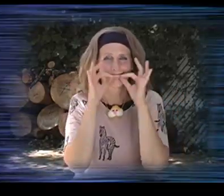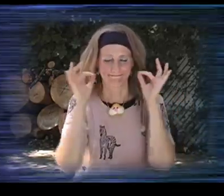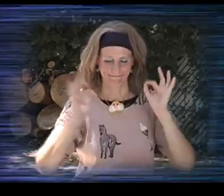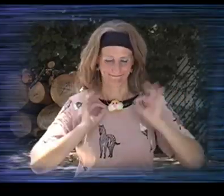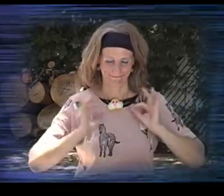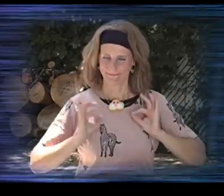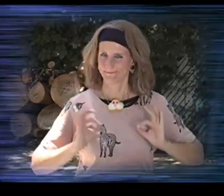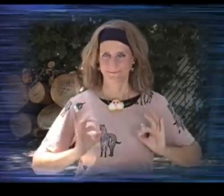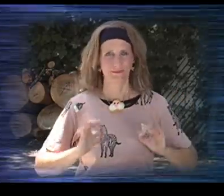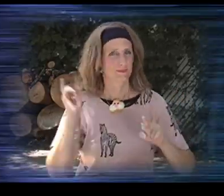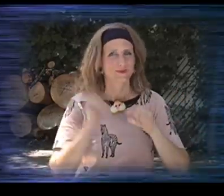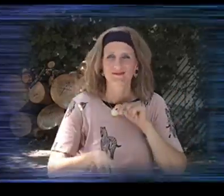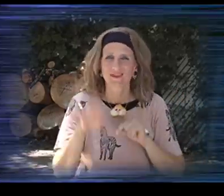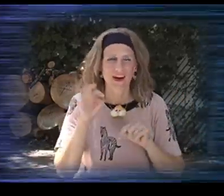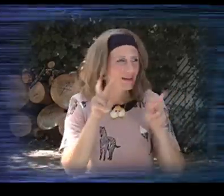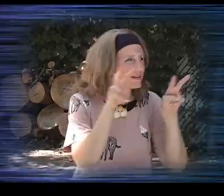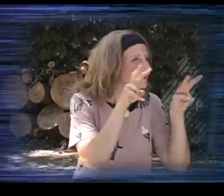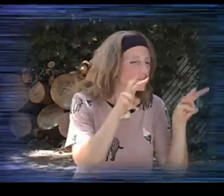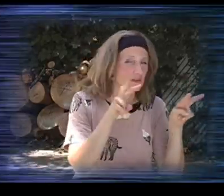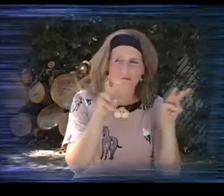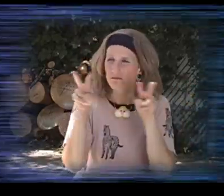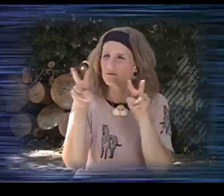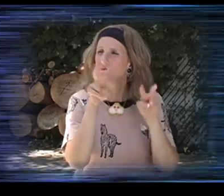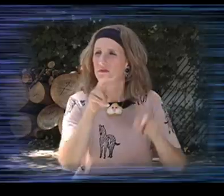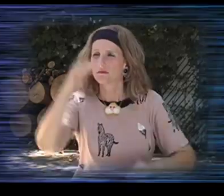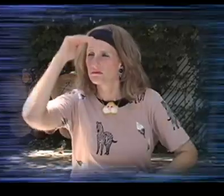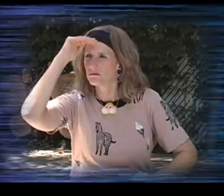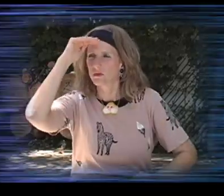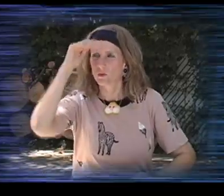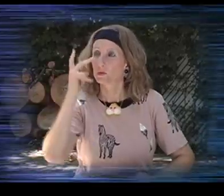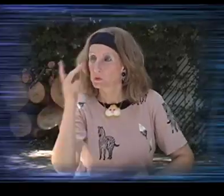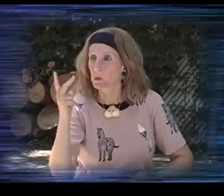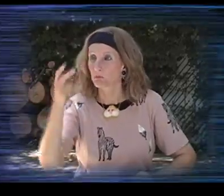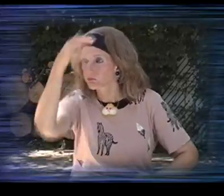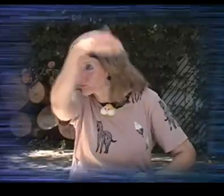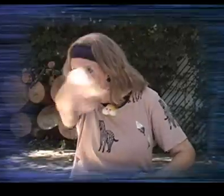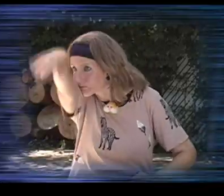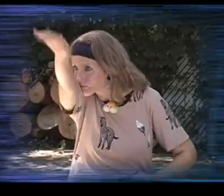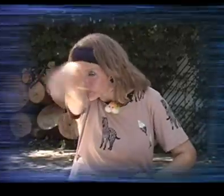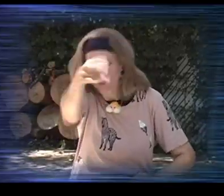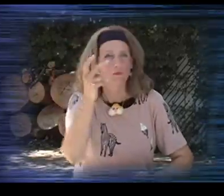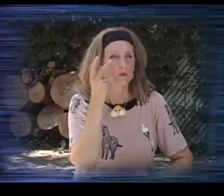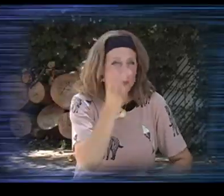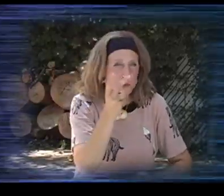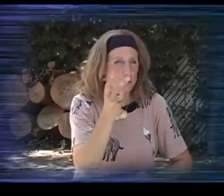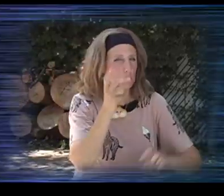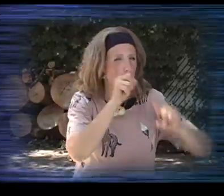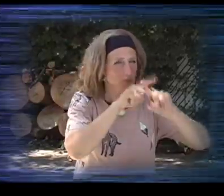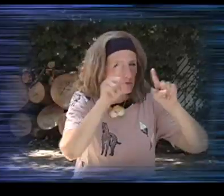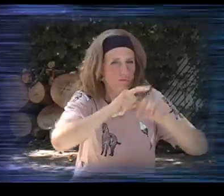And we couldn't find the cheetah. We couldn't find it anywhere. We looked all over. We saw the elephants. We saw many